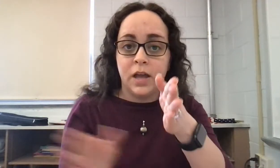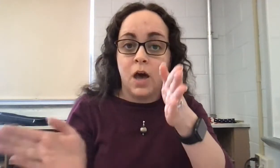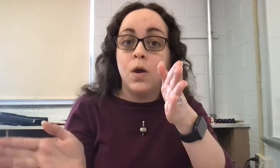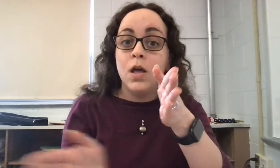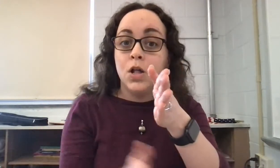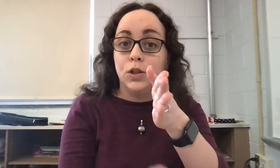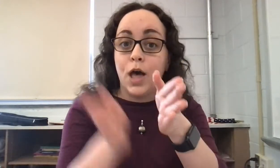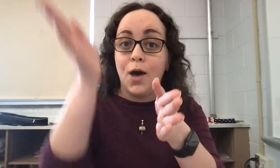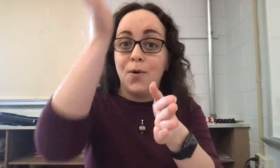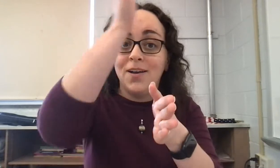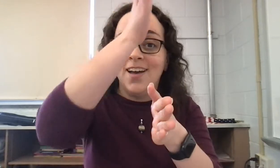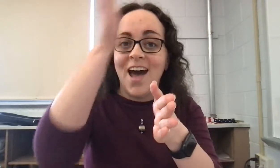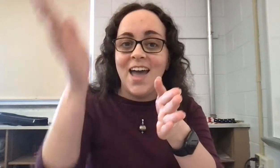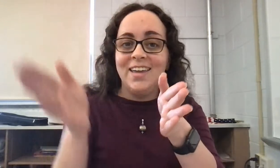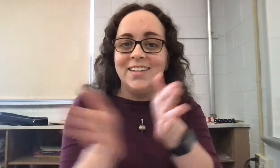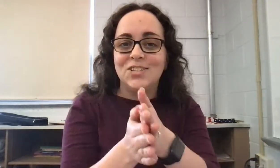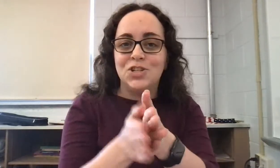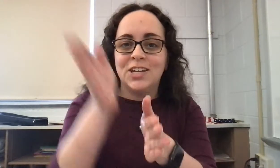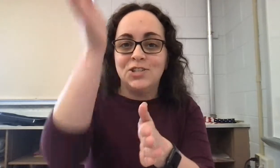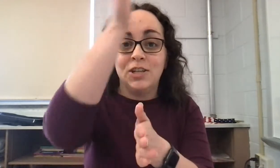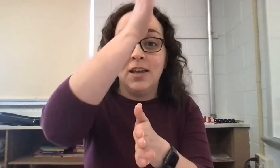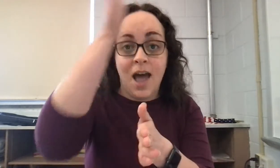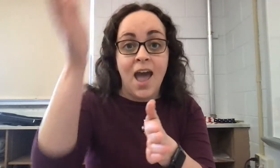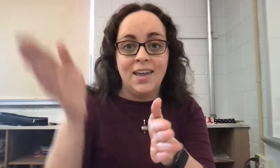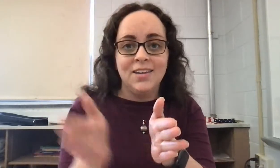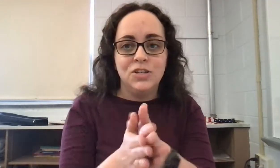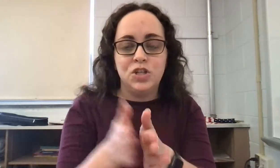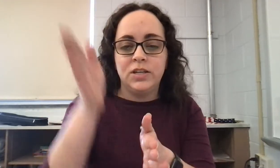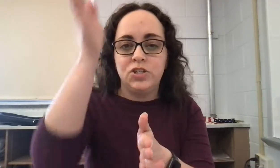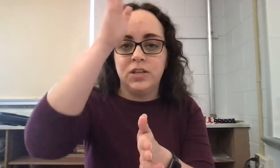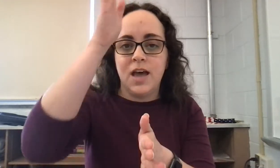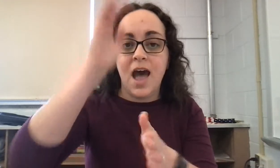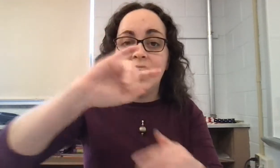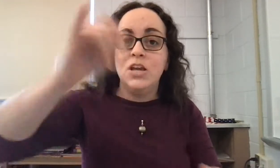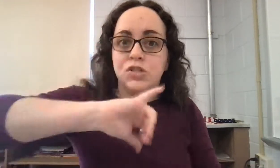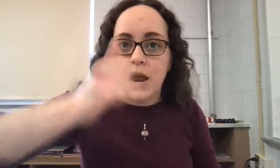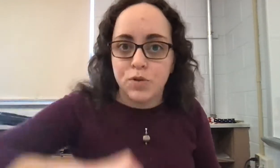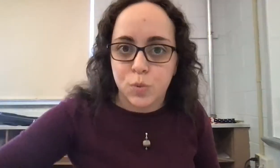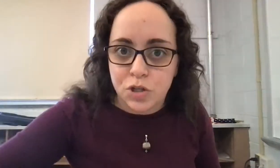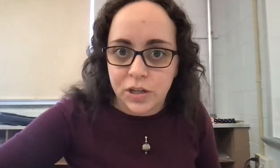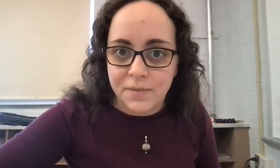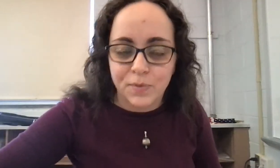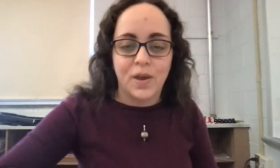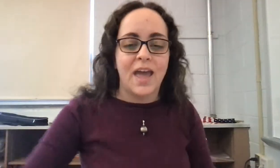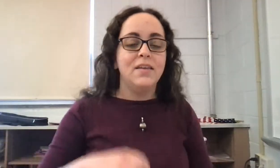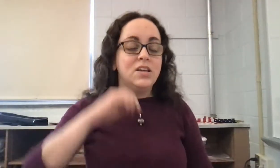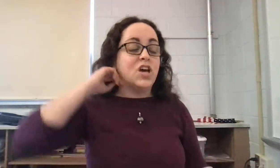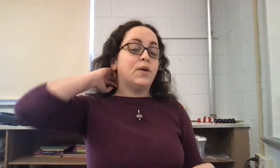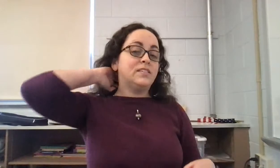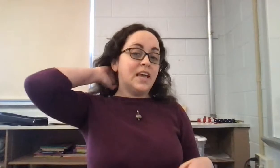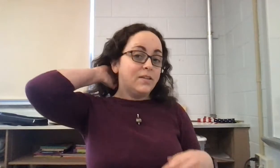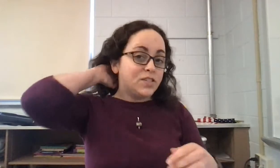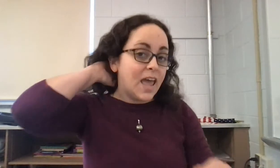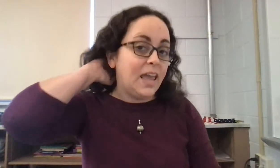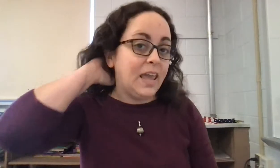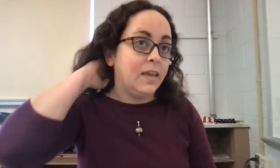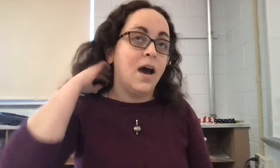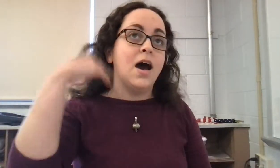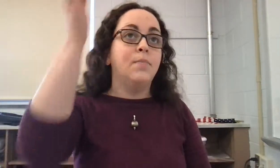go low, high, chicka, chicka, high, chicka, chicka, high. So now we're switching it. Okay. So instead of saying um